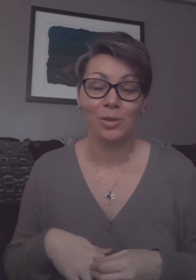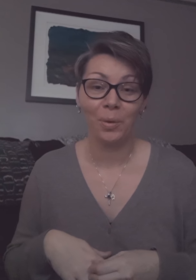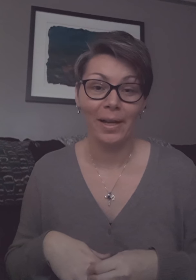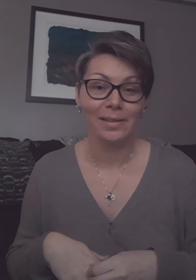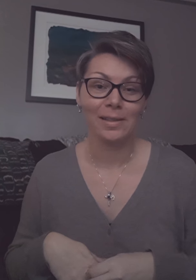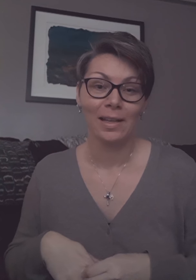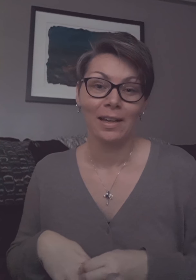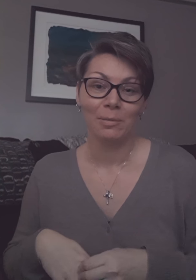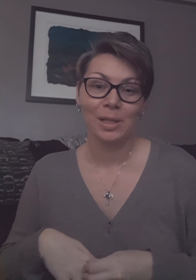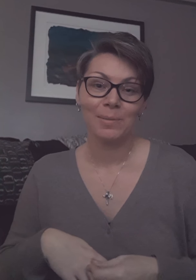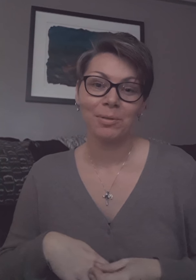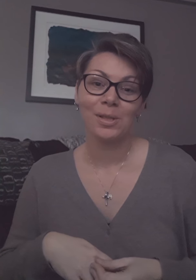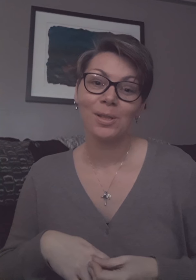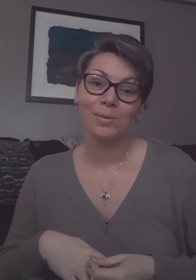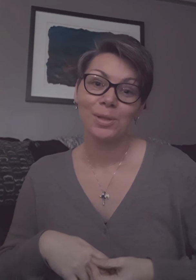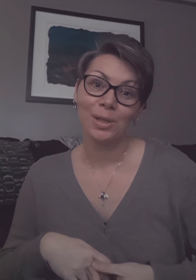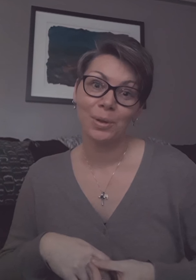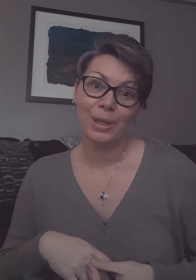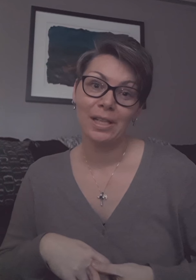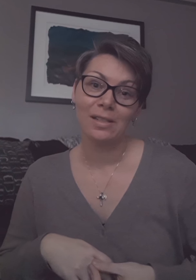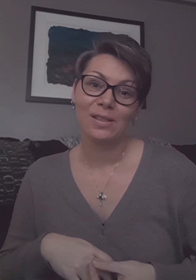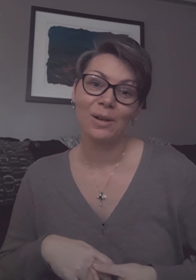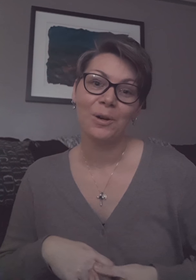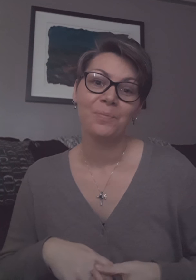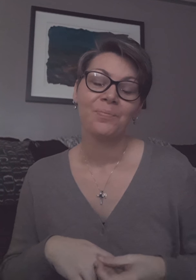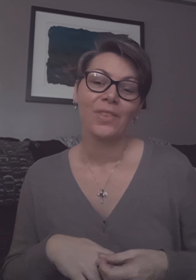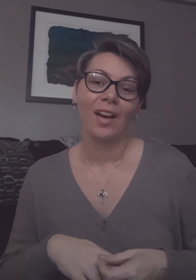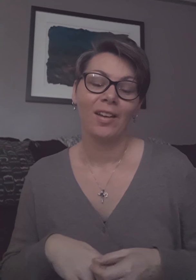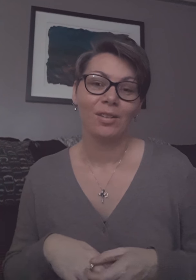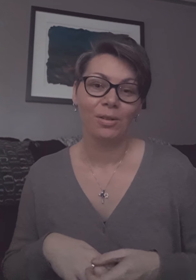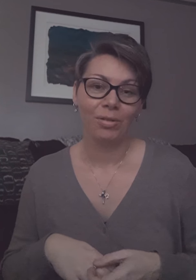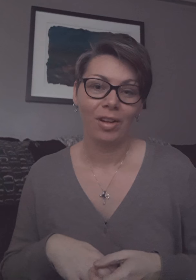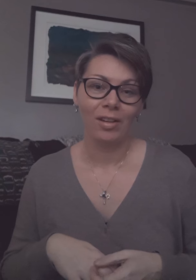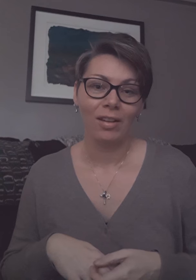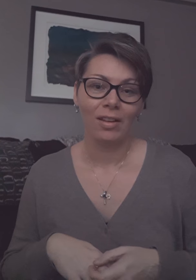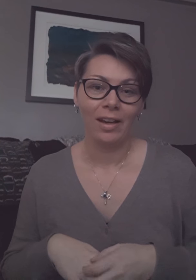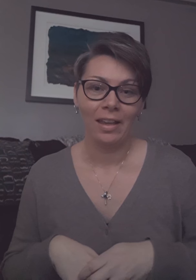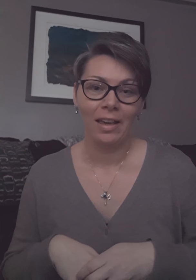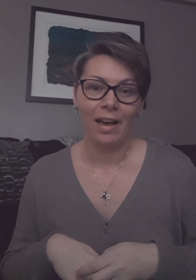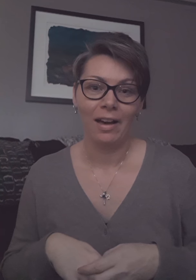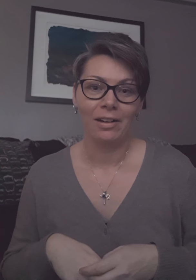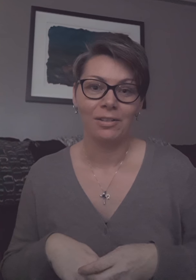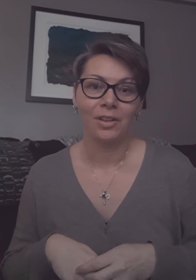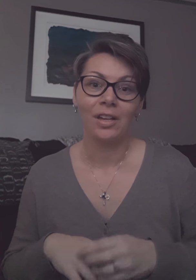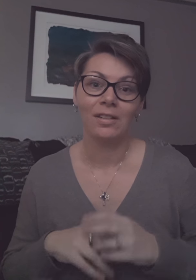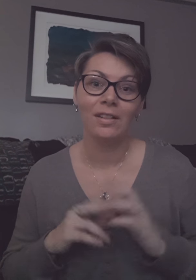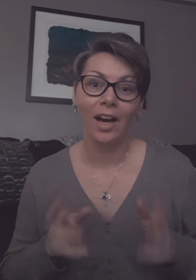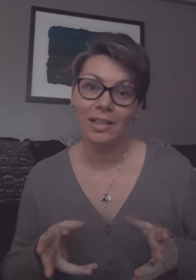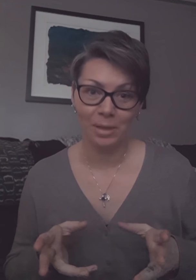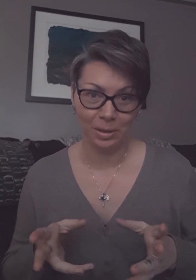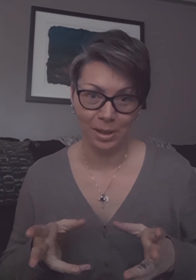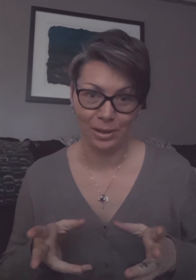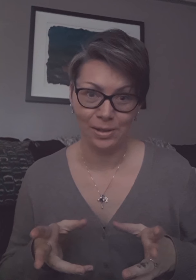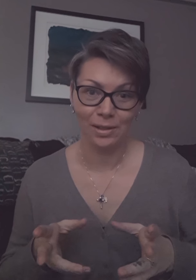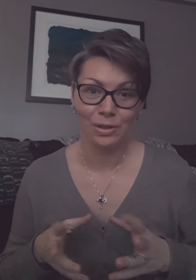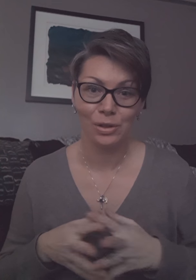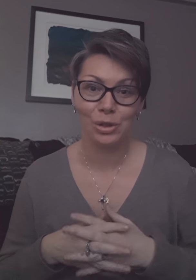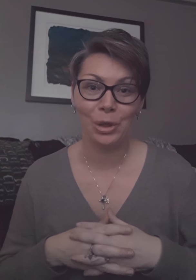twice because my results were so good so I had a uterine lining of nine millimeters so